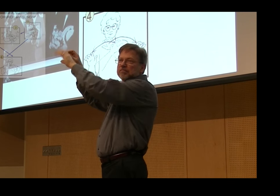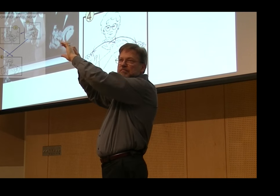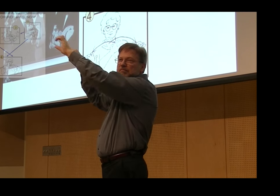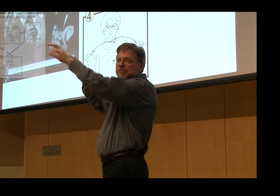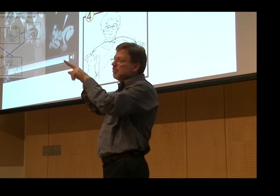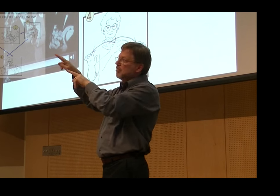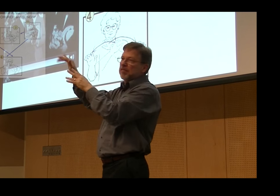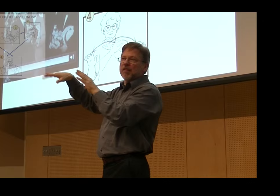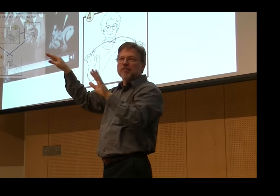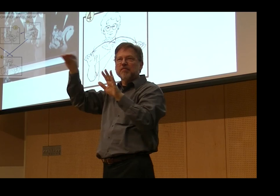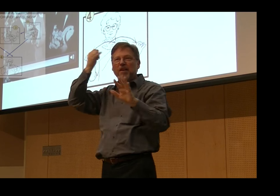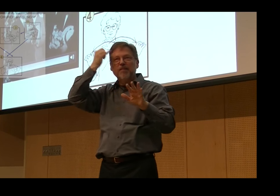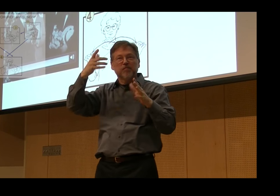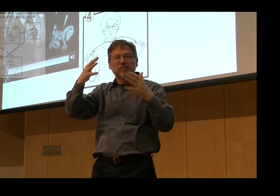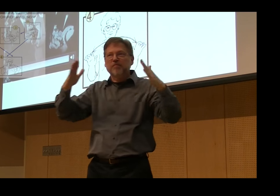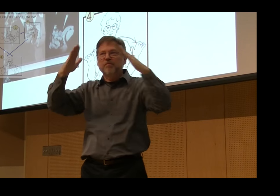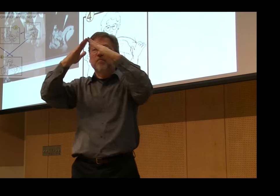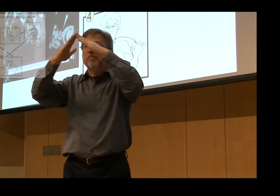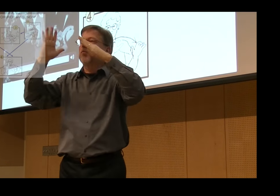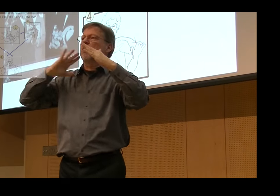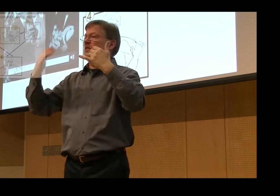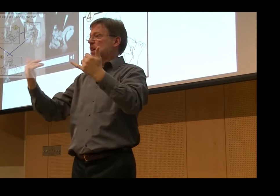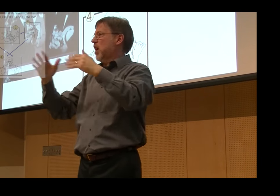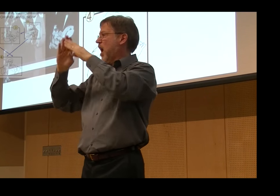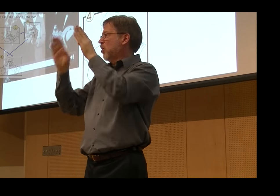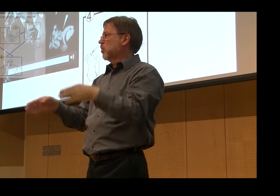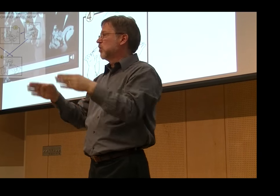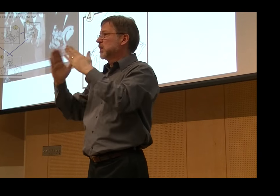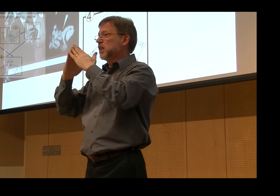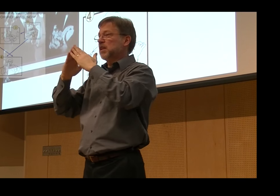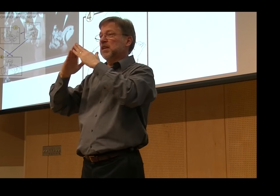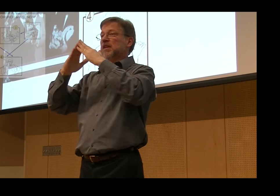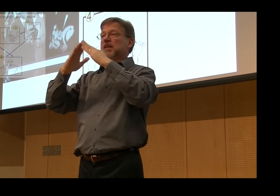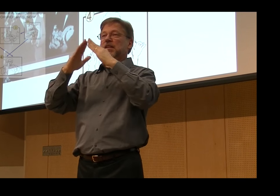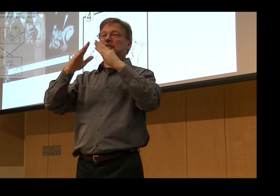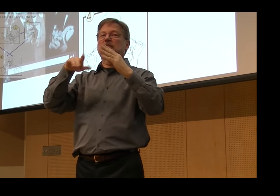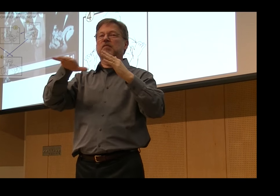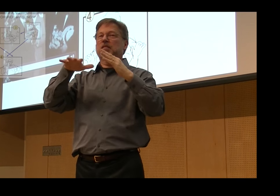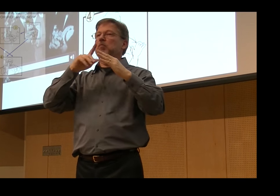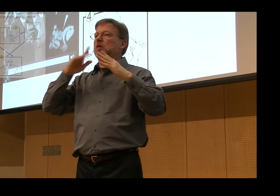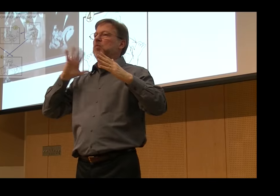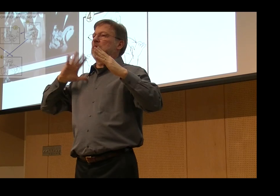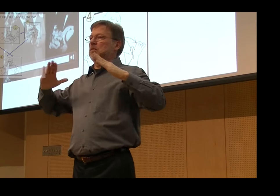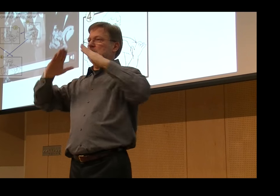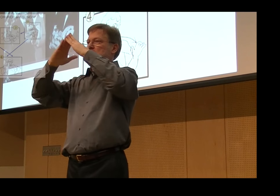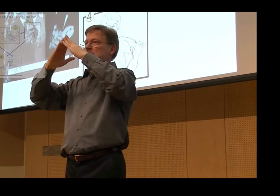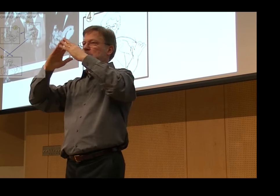Their accounting had to do with the crucifixion, looking at the cross of Jesus and the